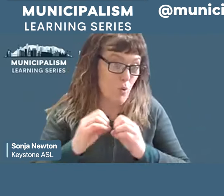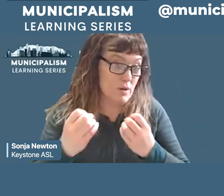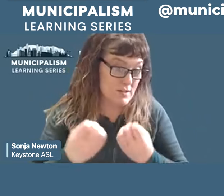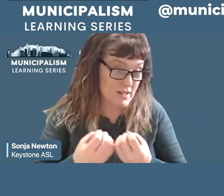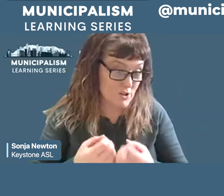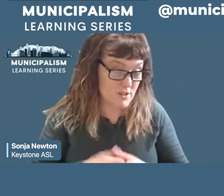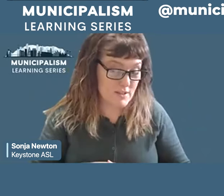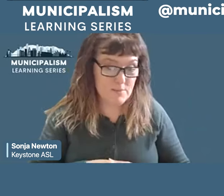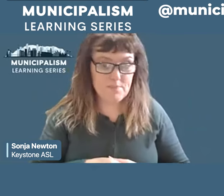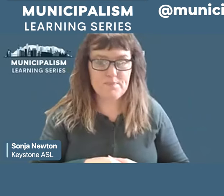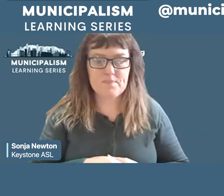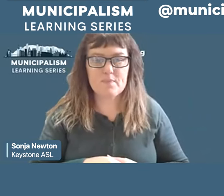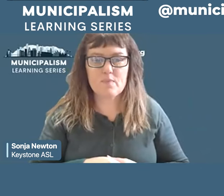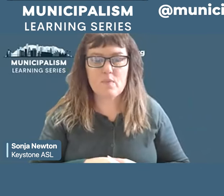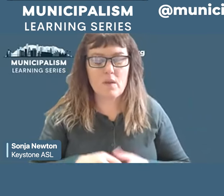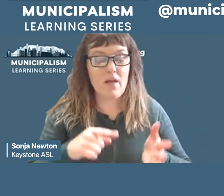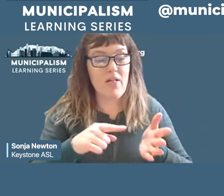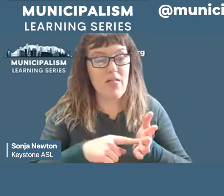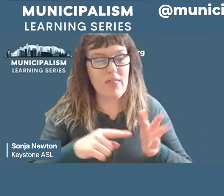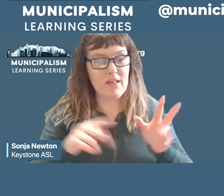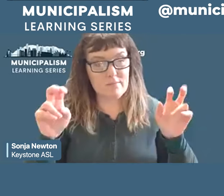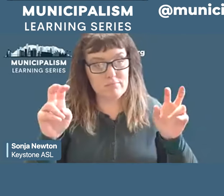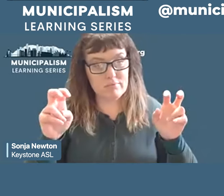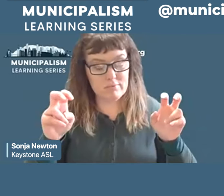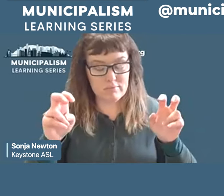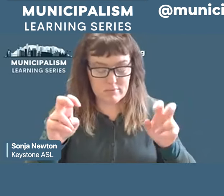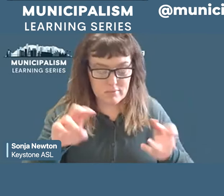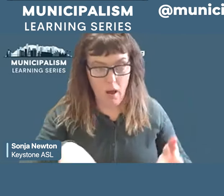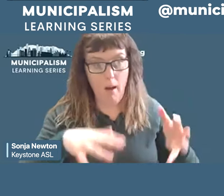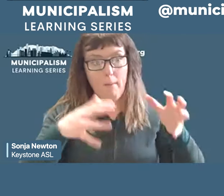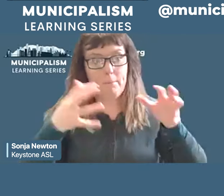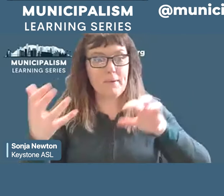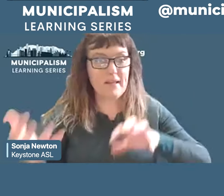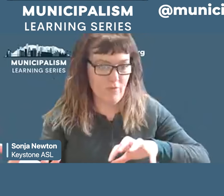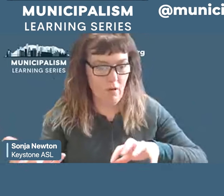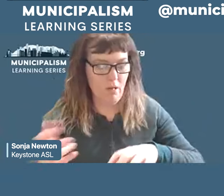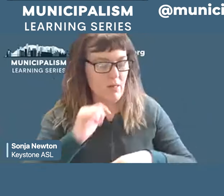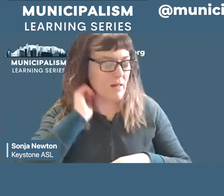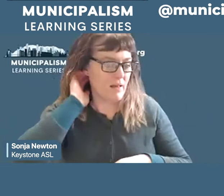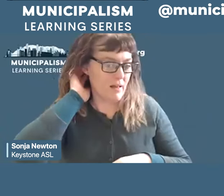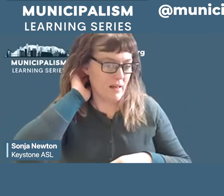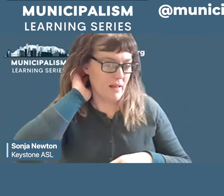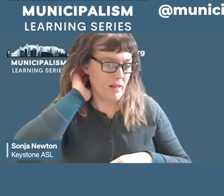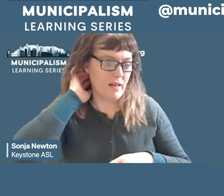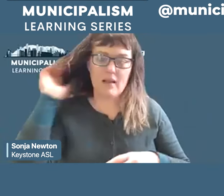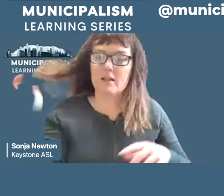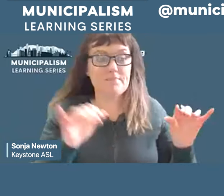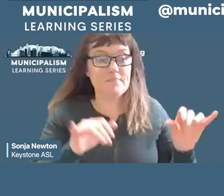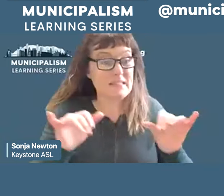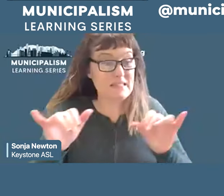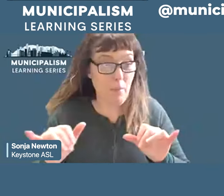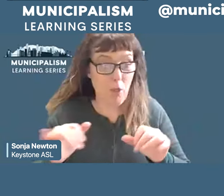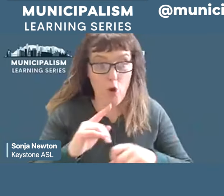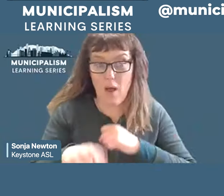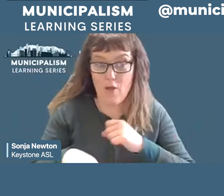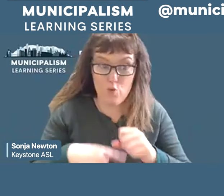This great upheaval, as we refer to it in the United States, had its counterpart around the world. On the London